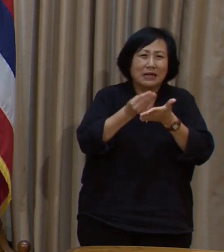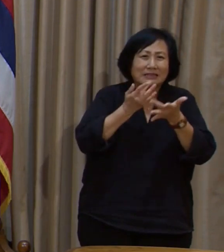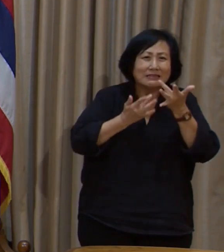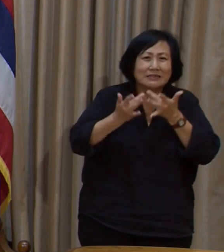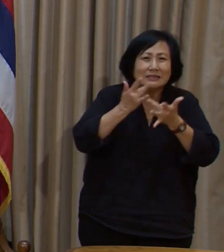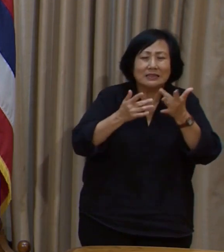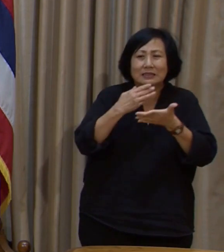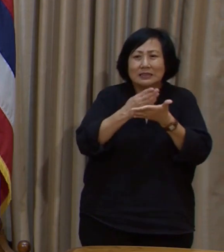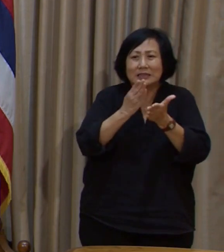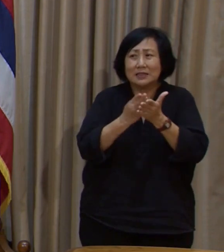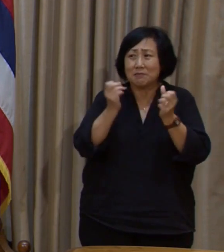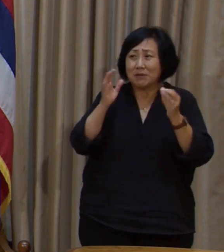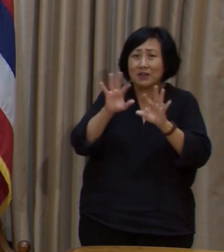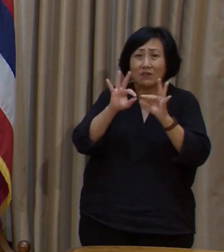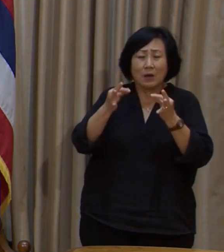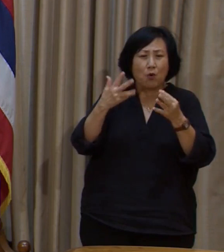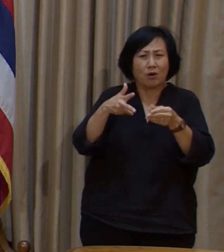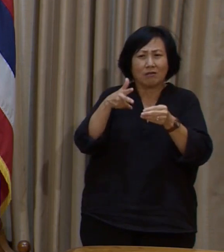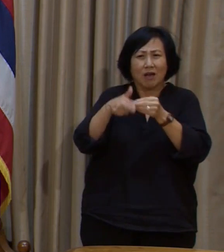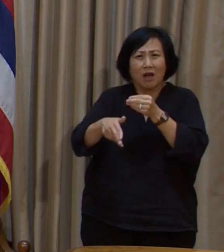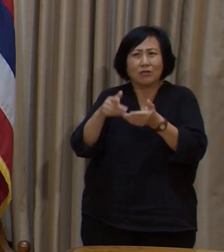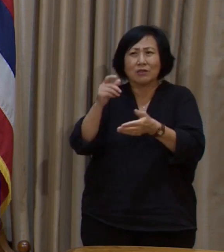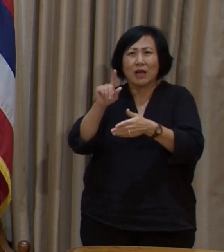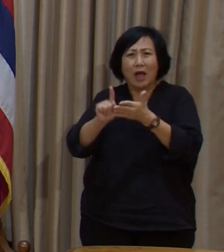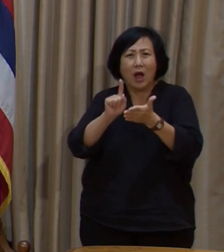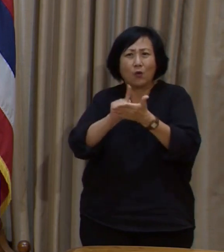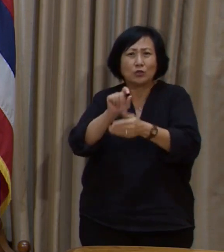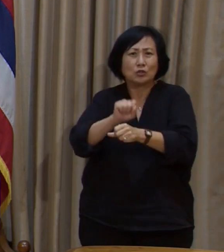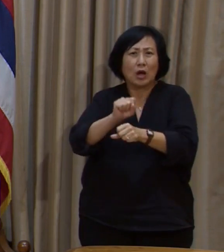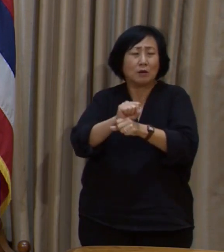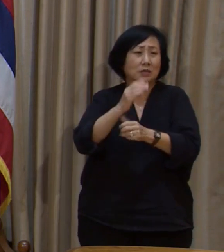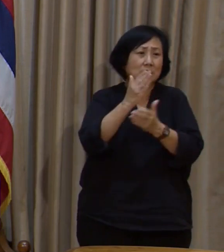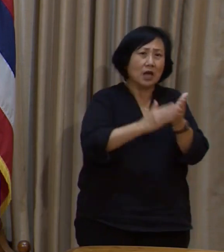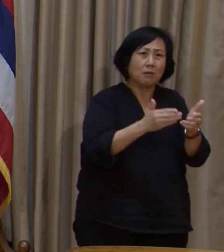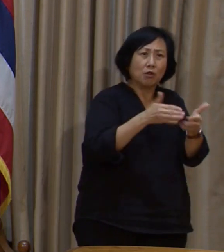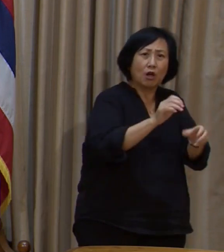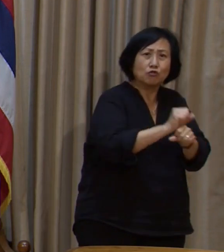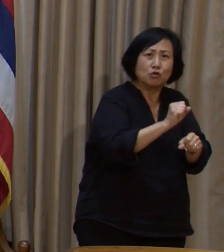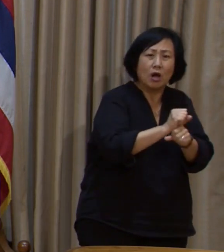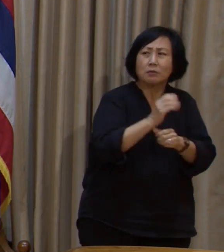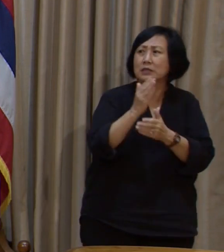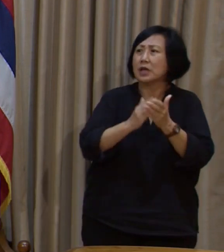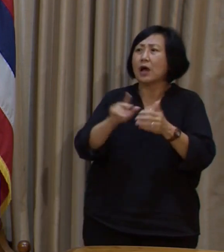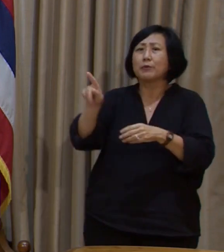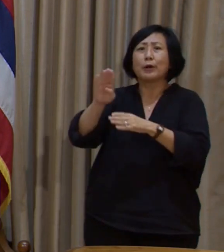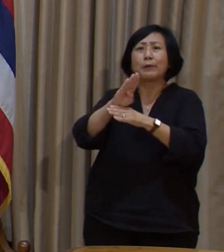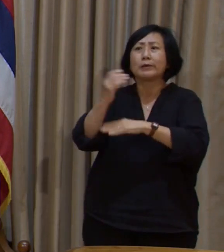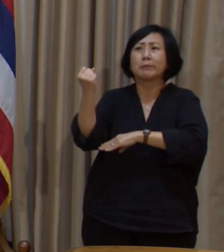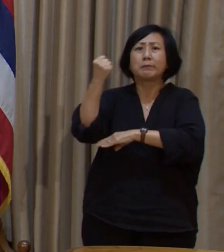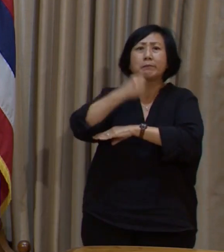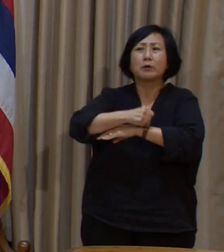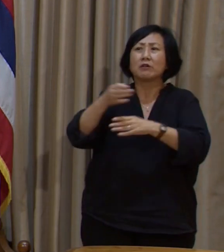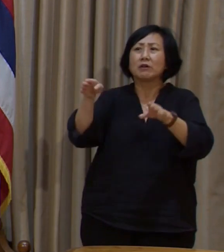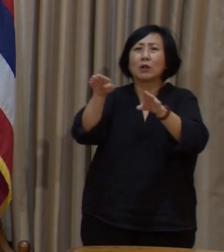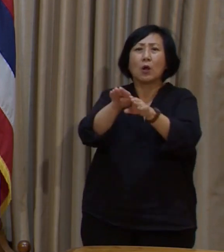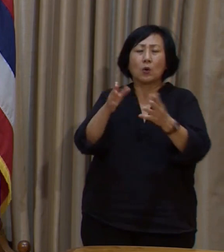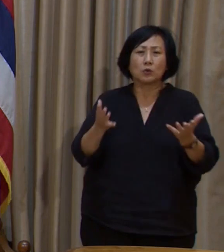them have been furloughed for months, have lost their jobs or have seen their businesses fail.